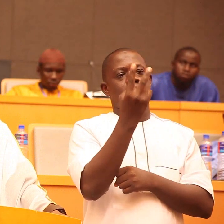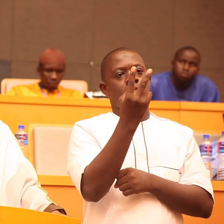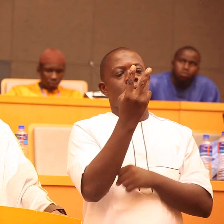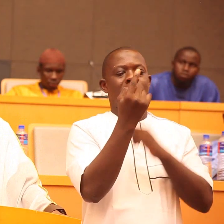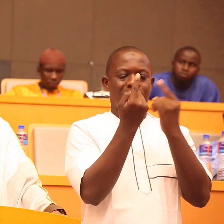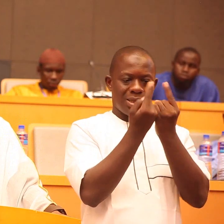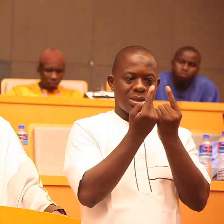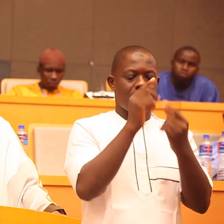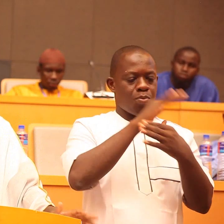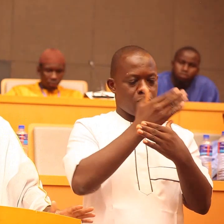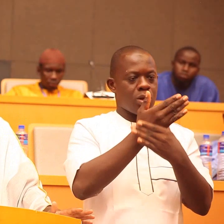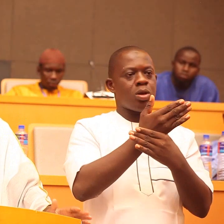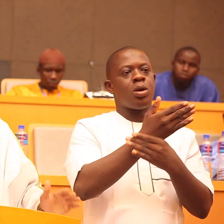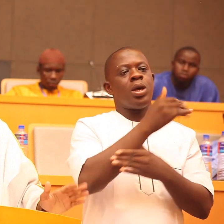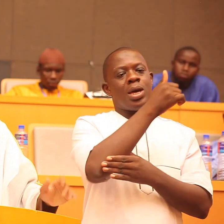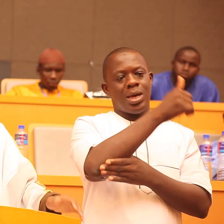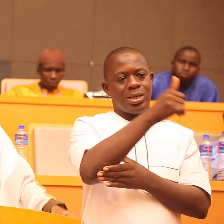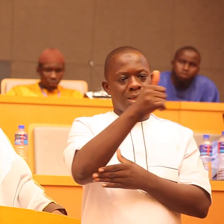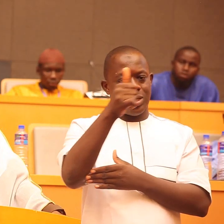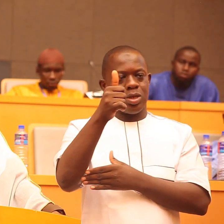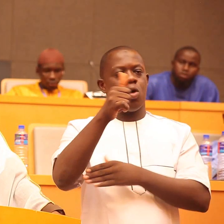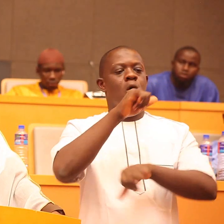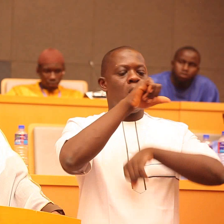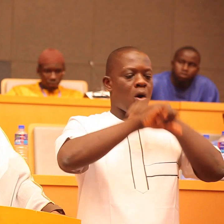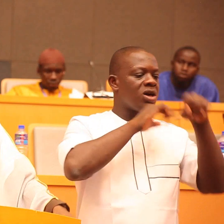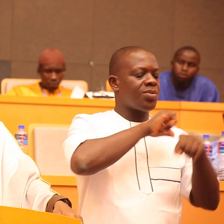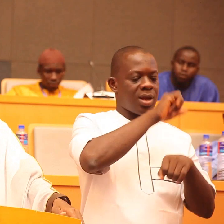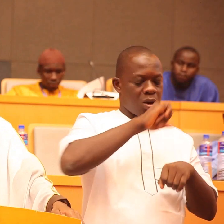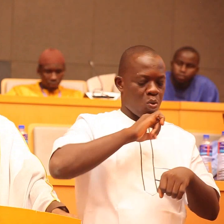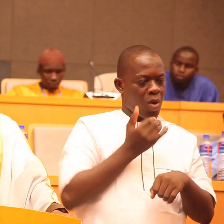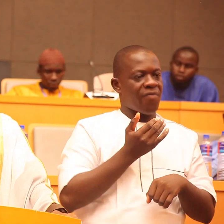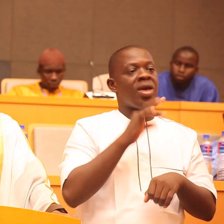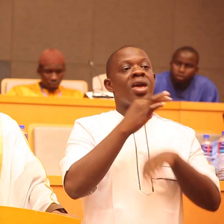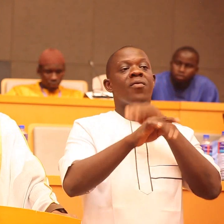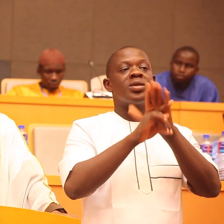couple if your marriage is a successful one and